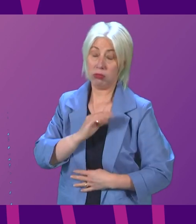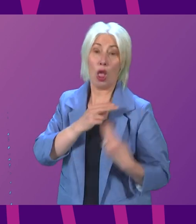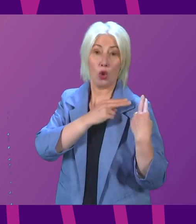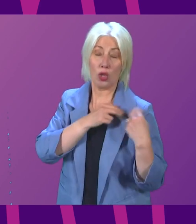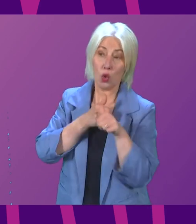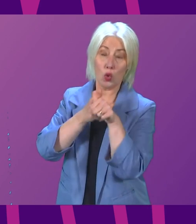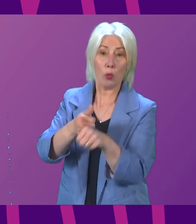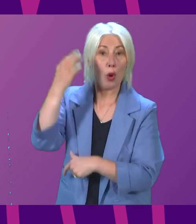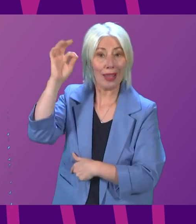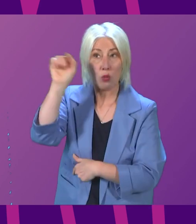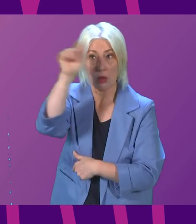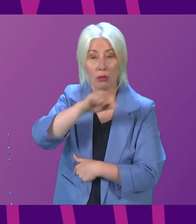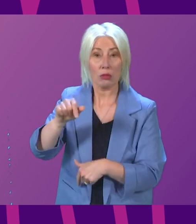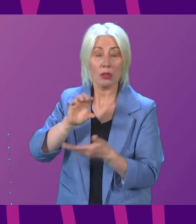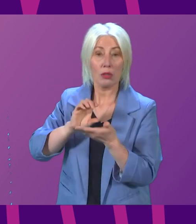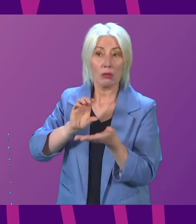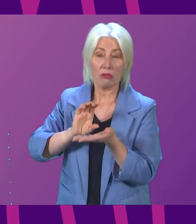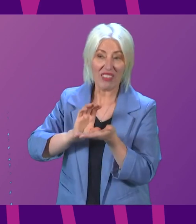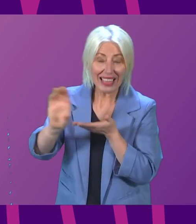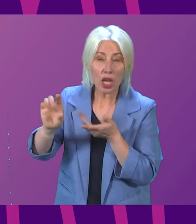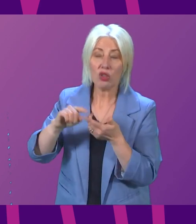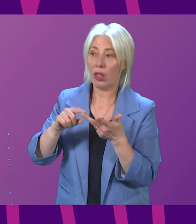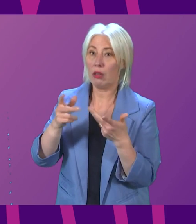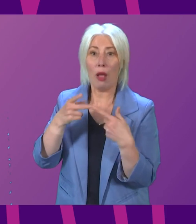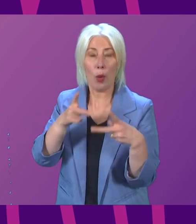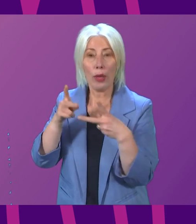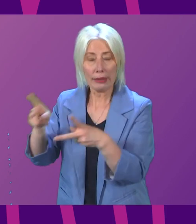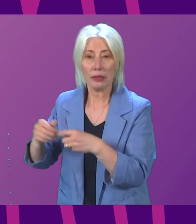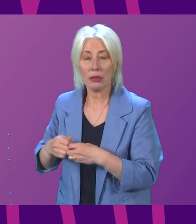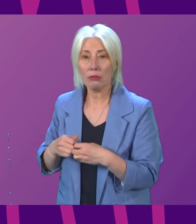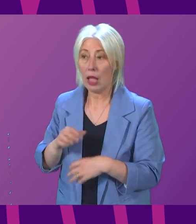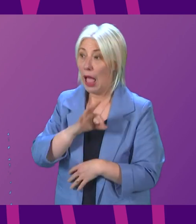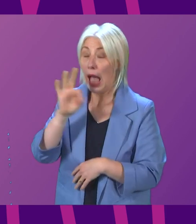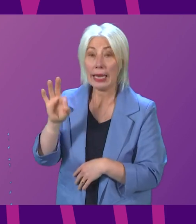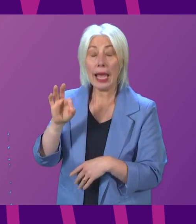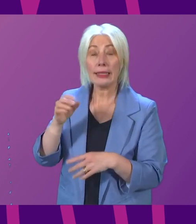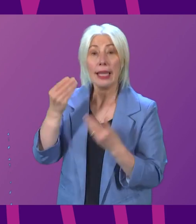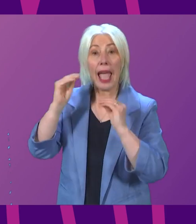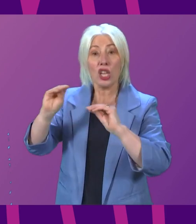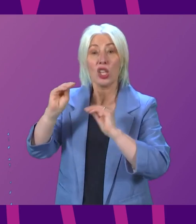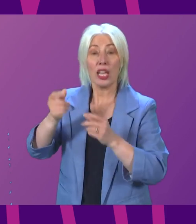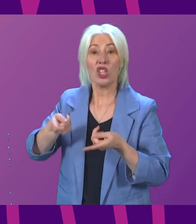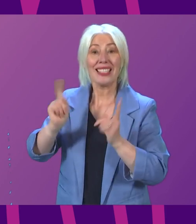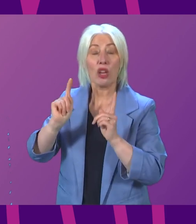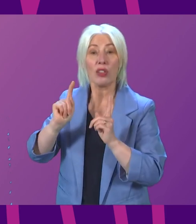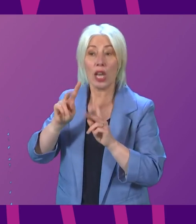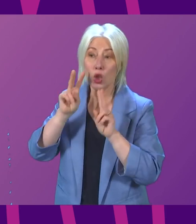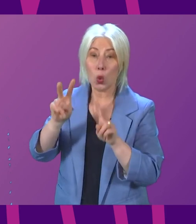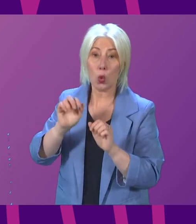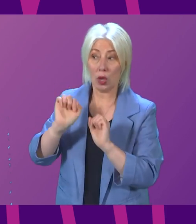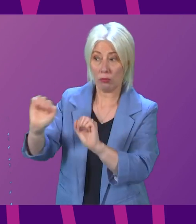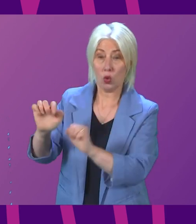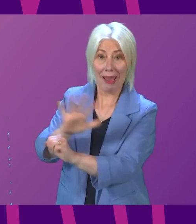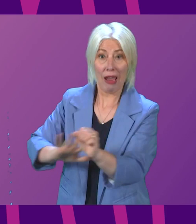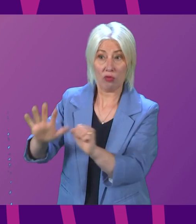to support local authorities financially and in other ways. And I'm happy to ask the Education Secretary to look at the situation in the